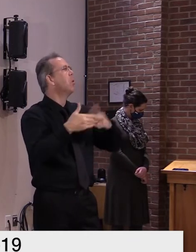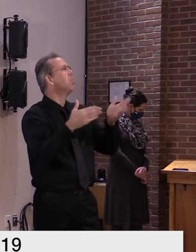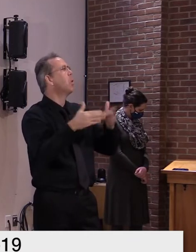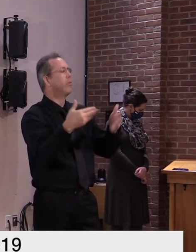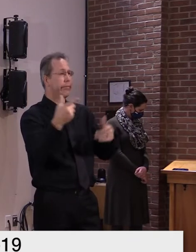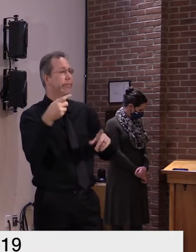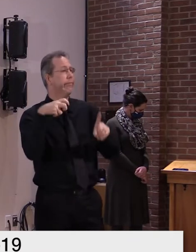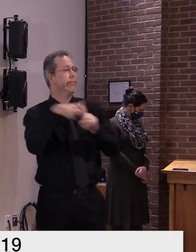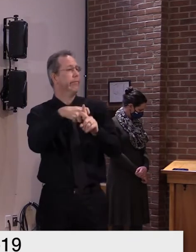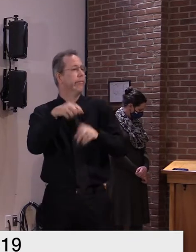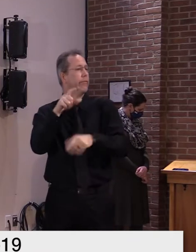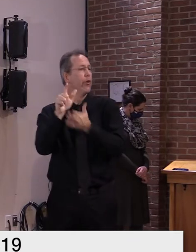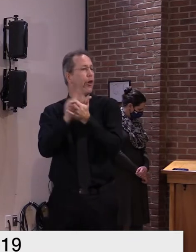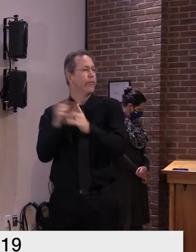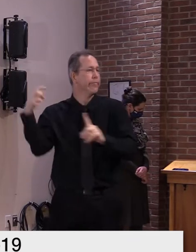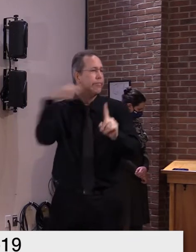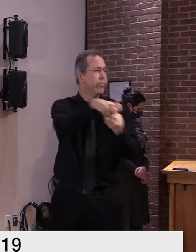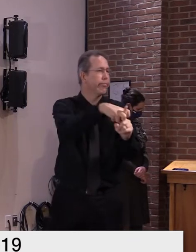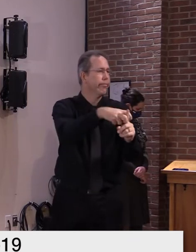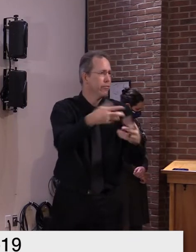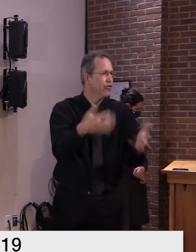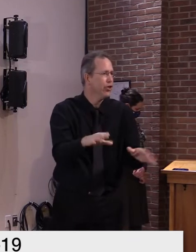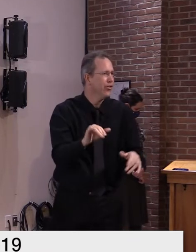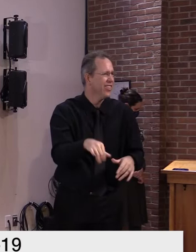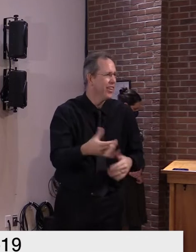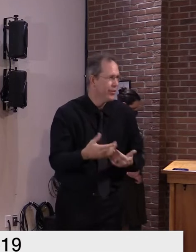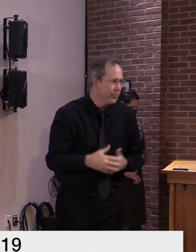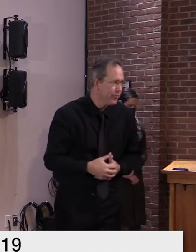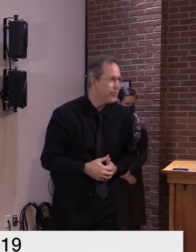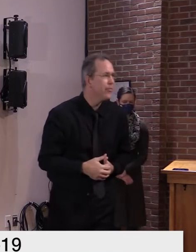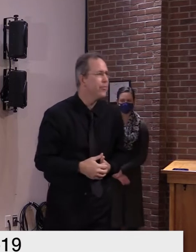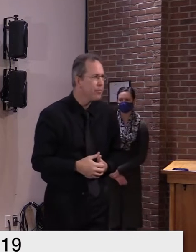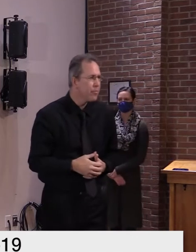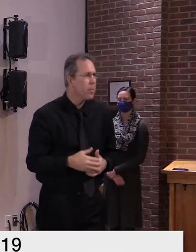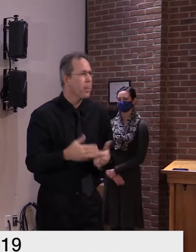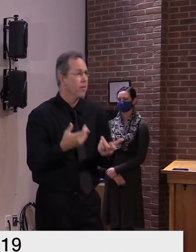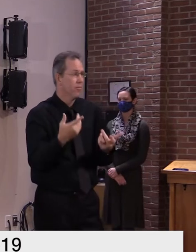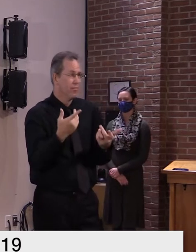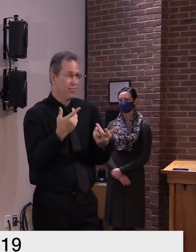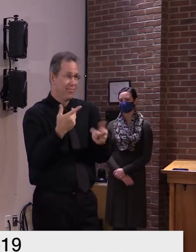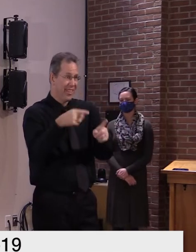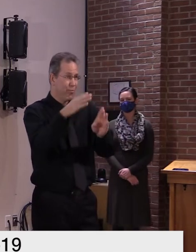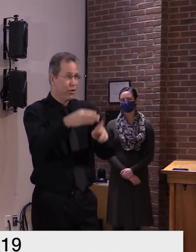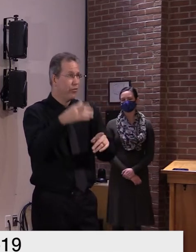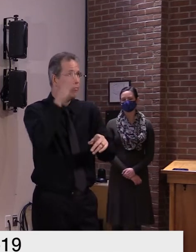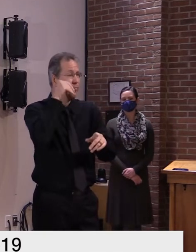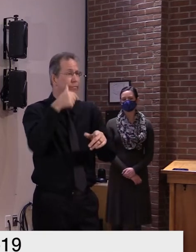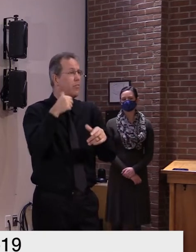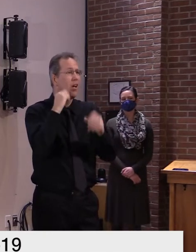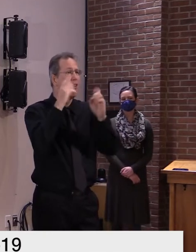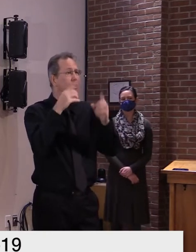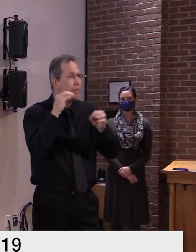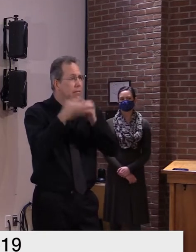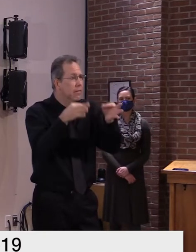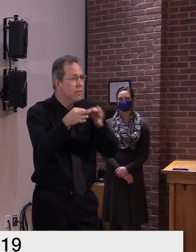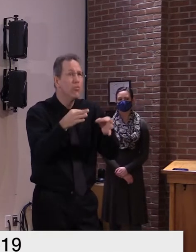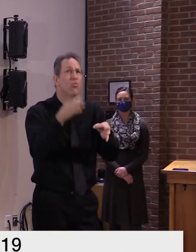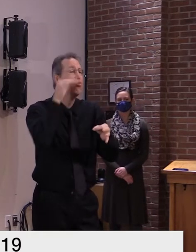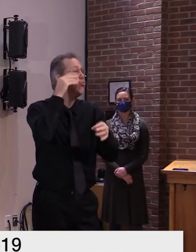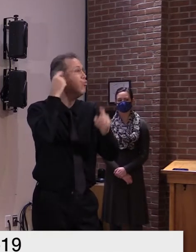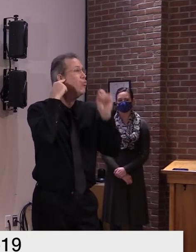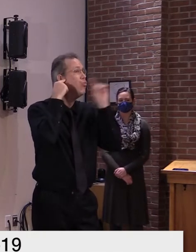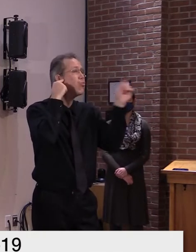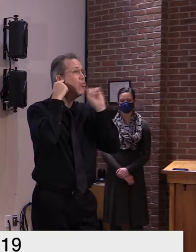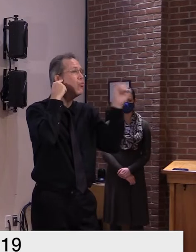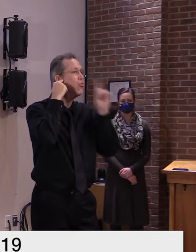not understanding what the policy is and and feeling that they don't have to follow the guidance as as we laid